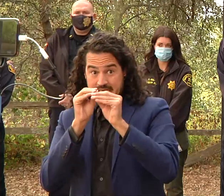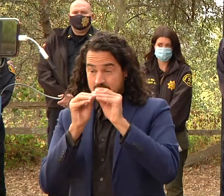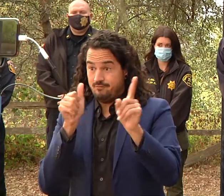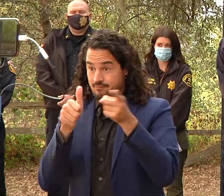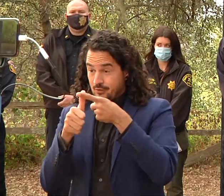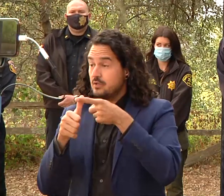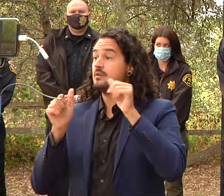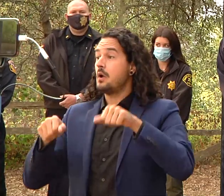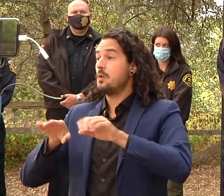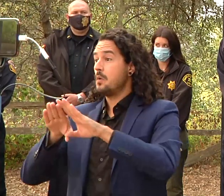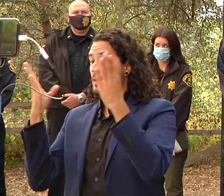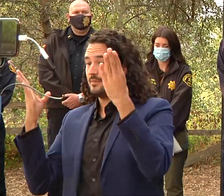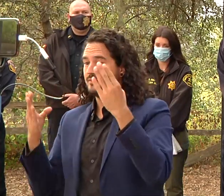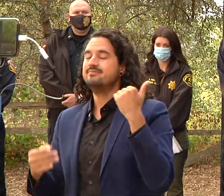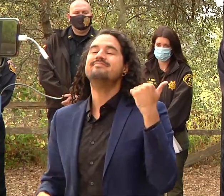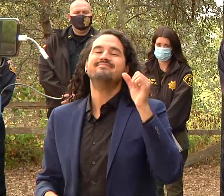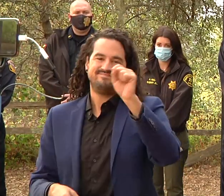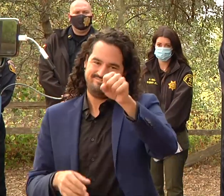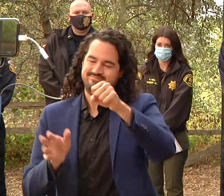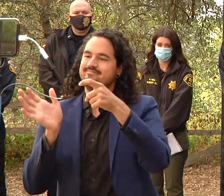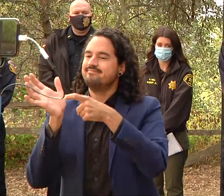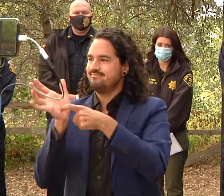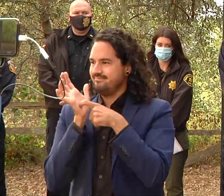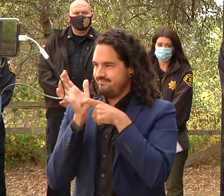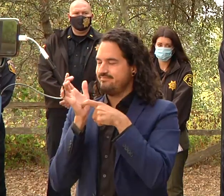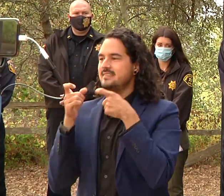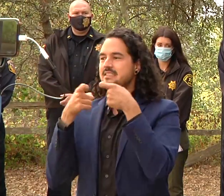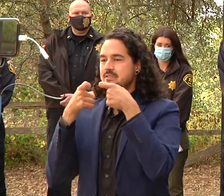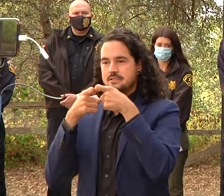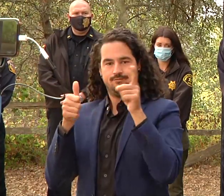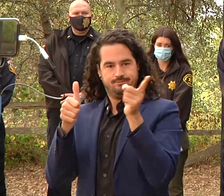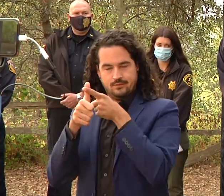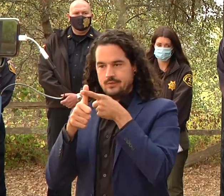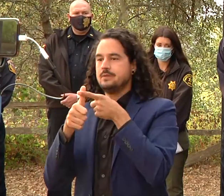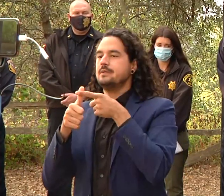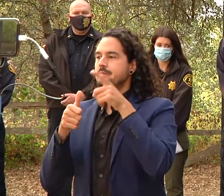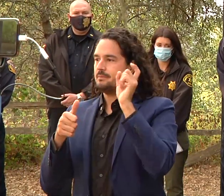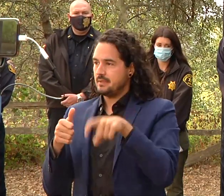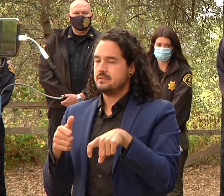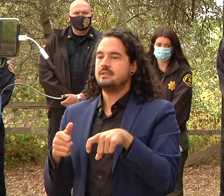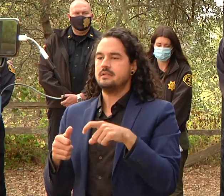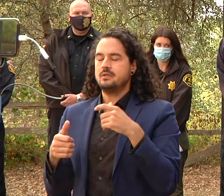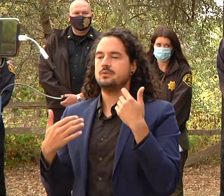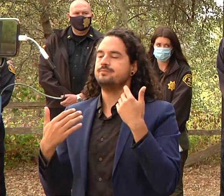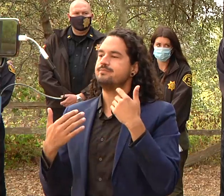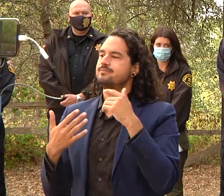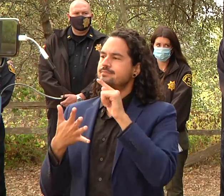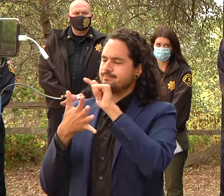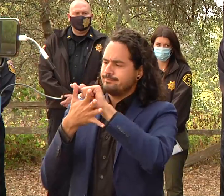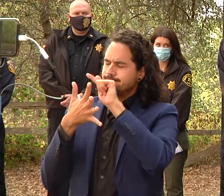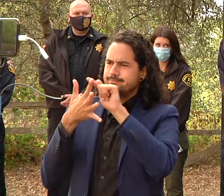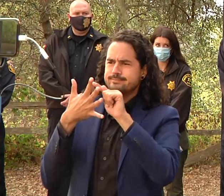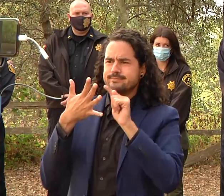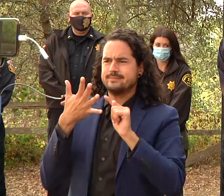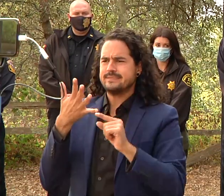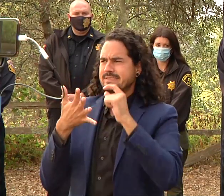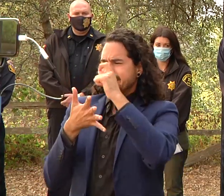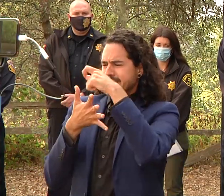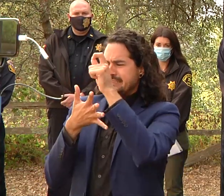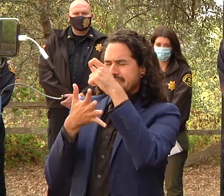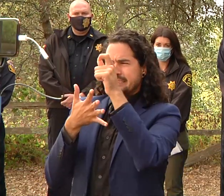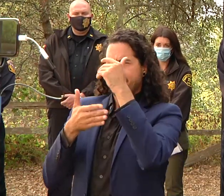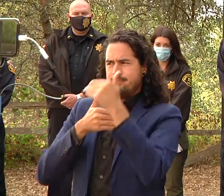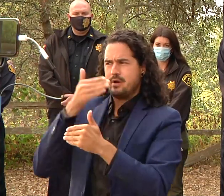before that and yes we have as part of that process a very um uh thorough process and that that there has to be